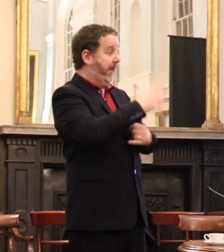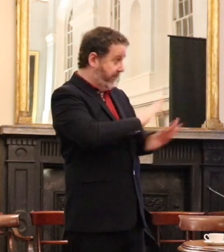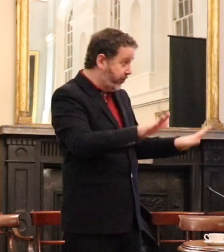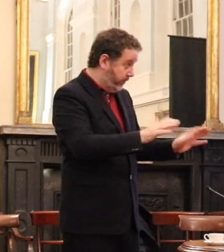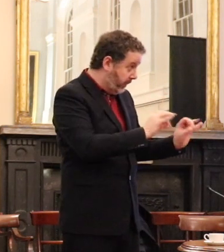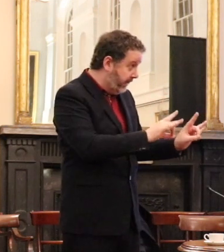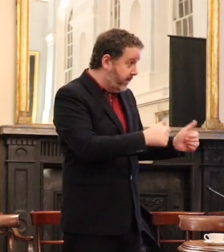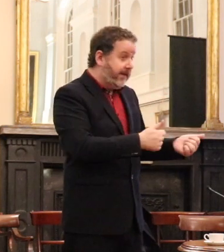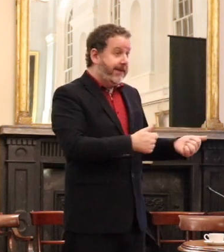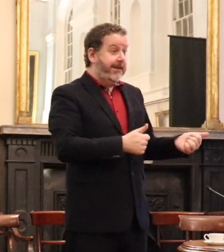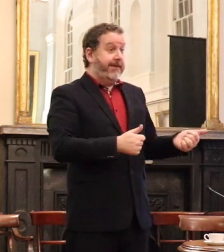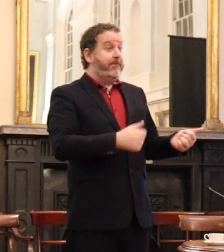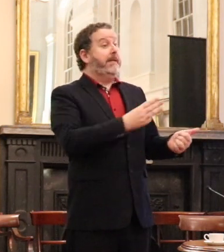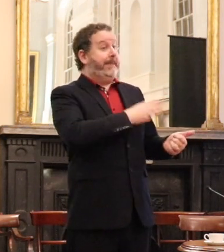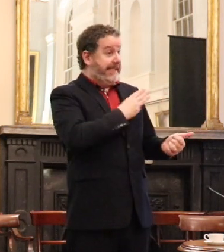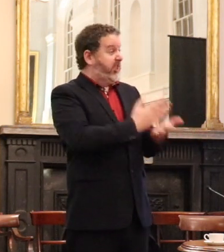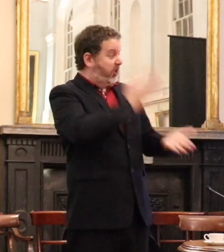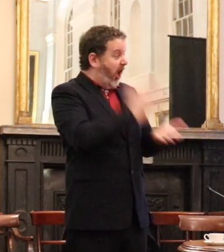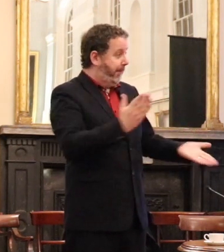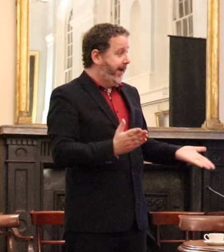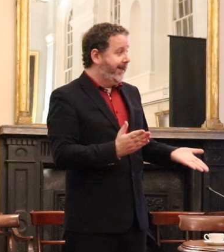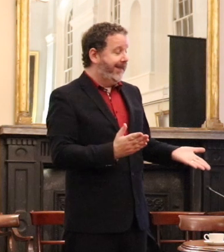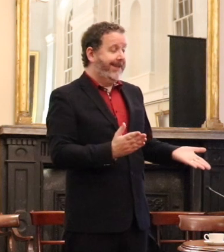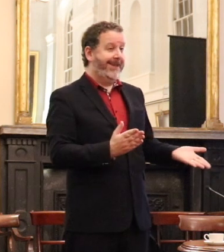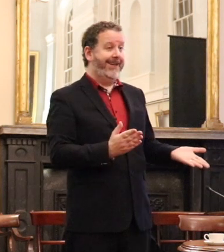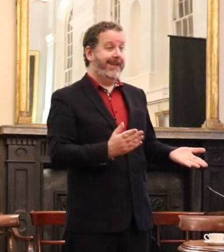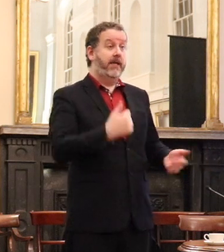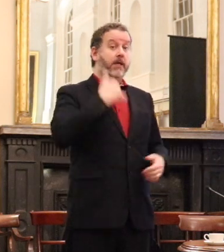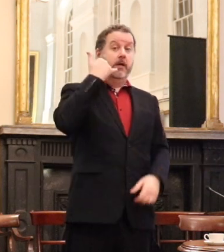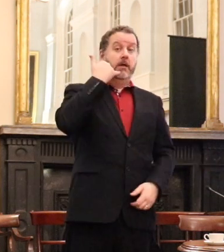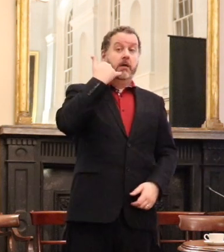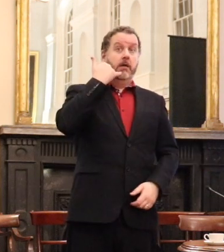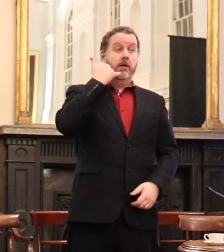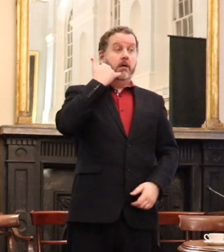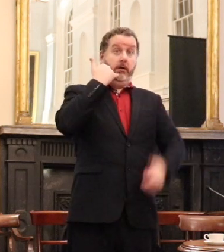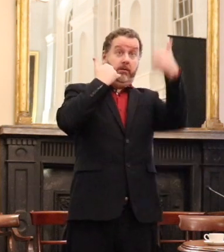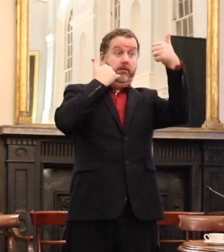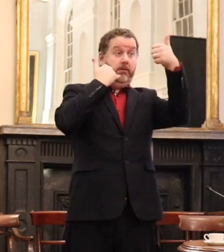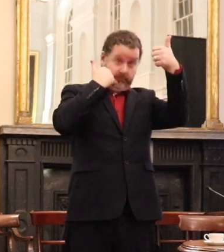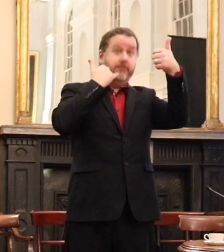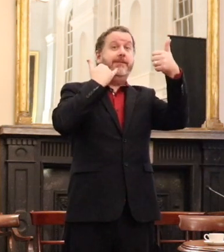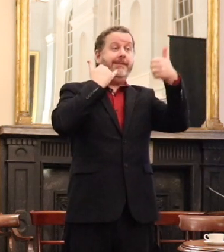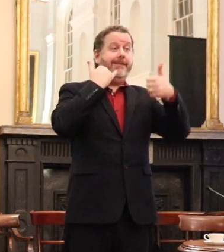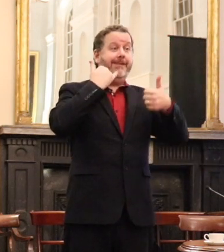But it would be easy. Stop! To which he replied Absolutely!